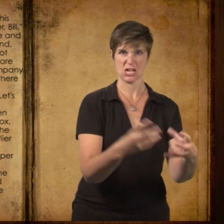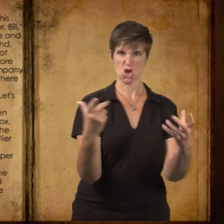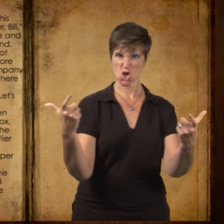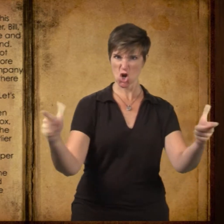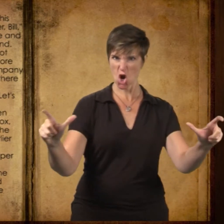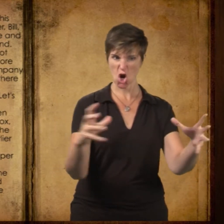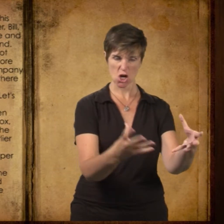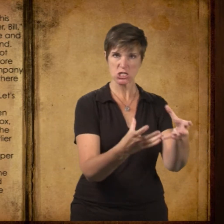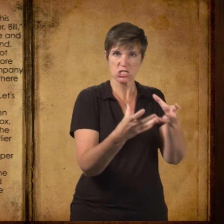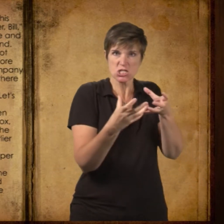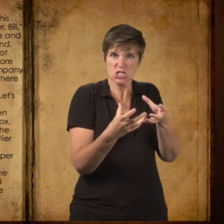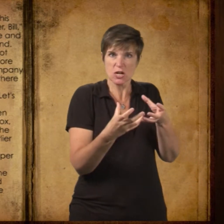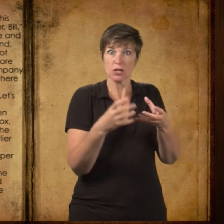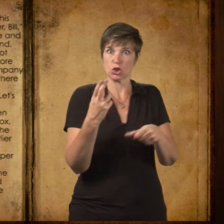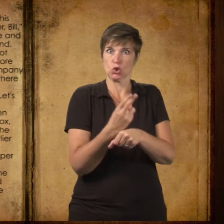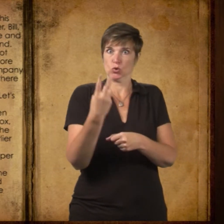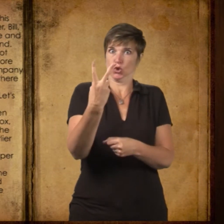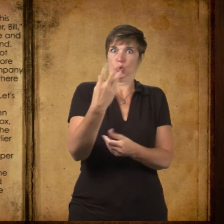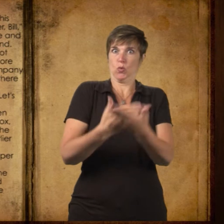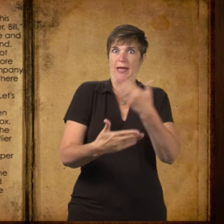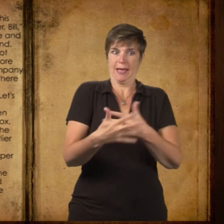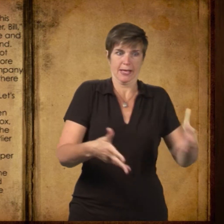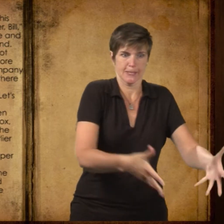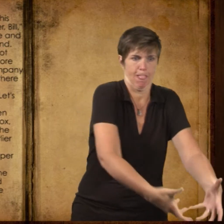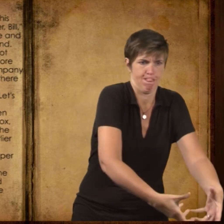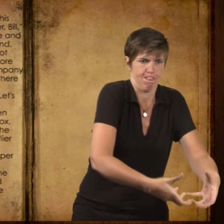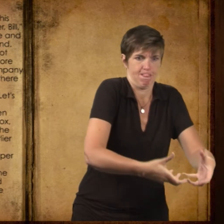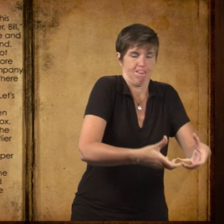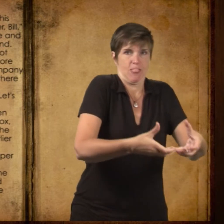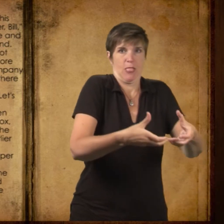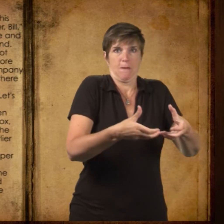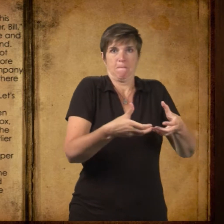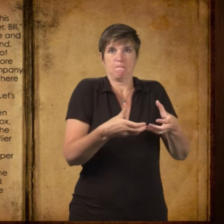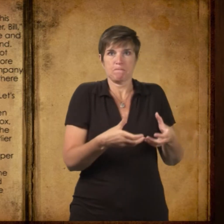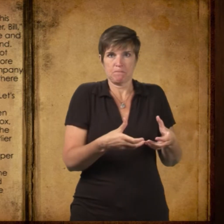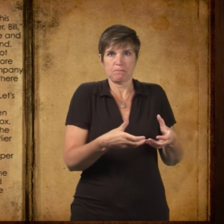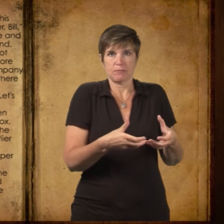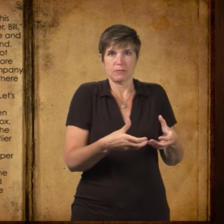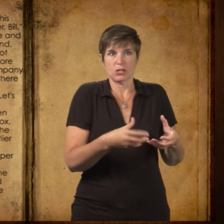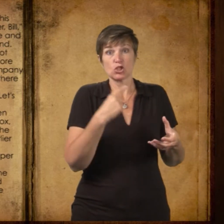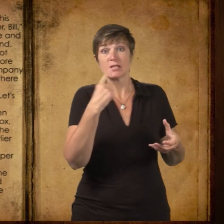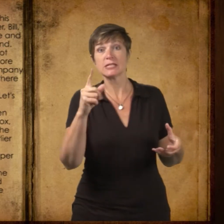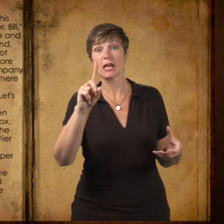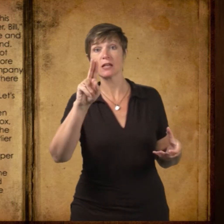large she had to pick it up with both hands and turned to Mrs. Dunbar. Come on, she said. Hurry up!